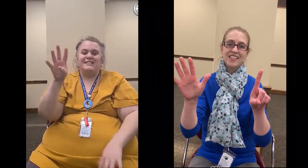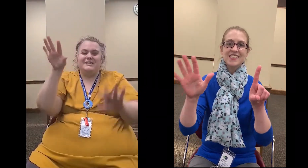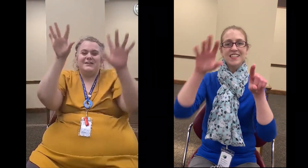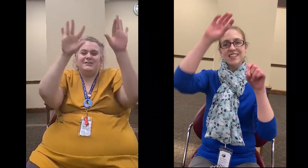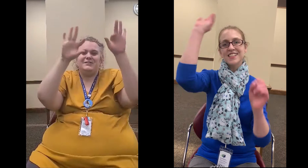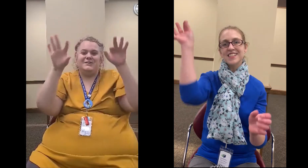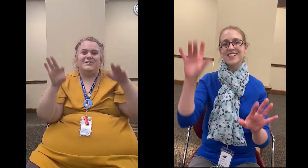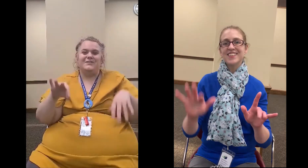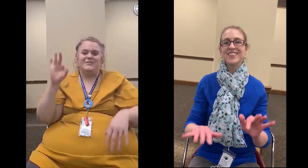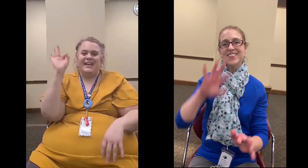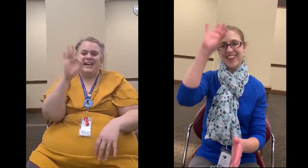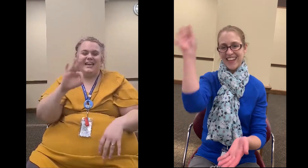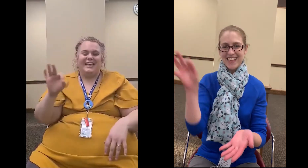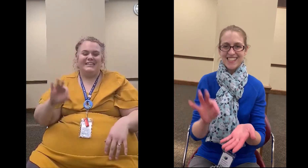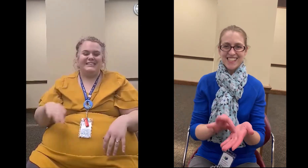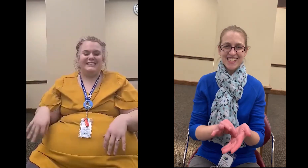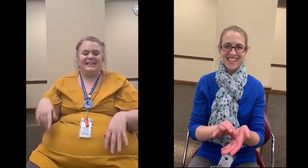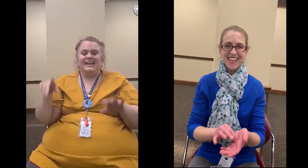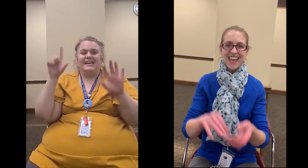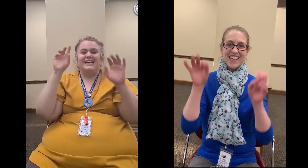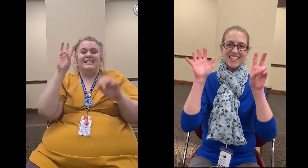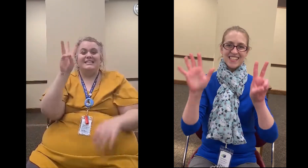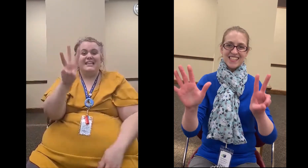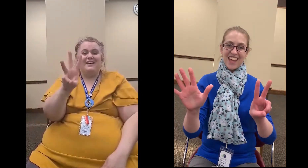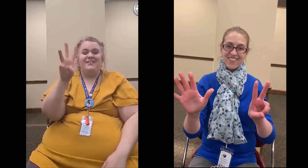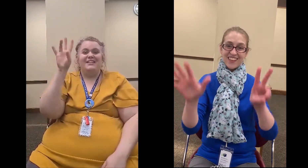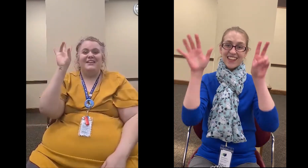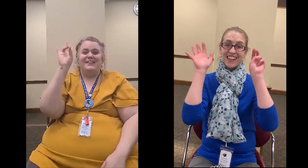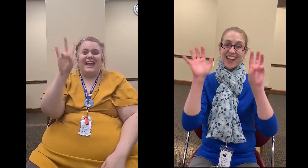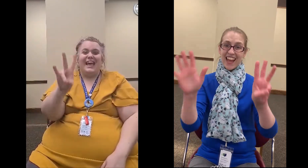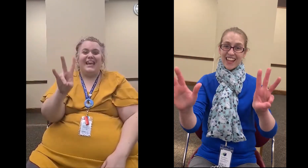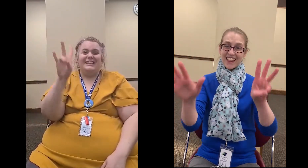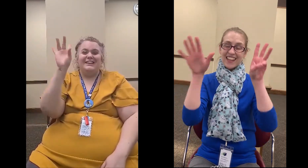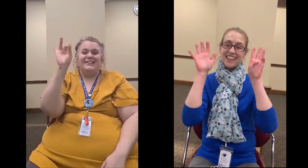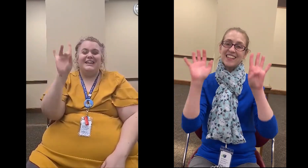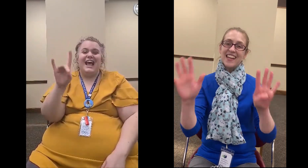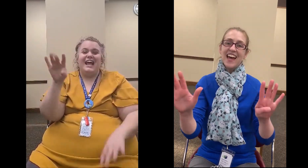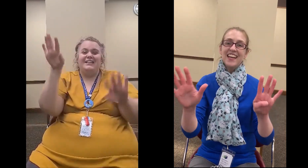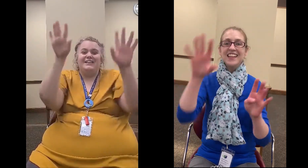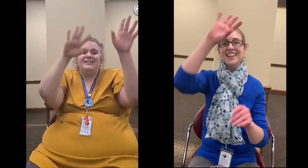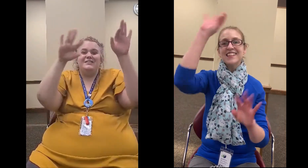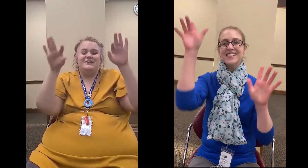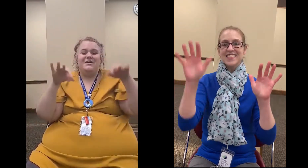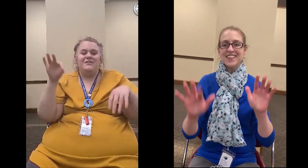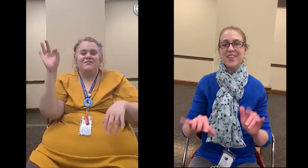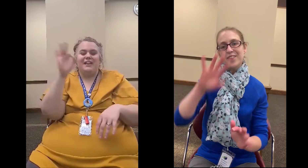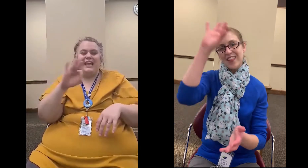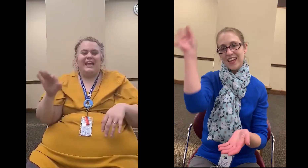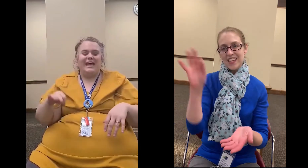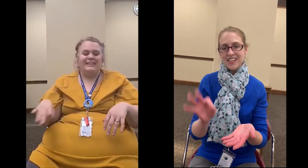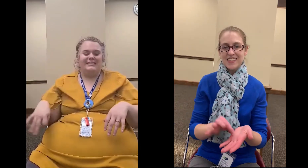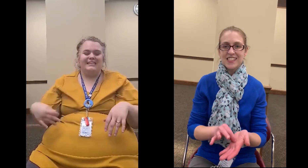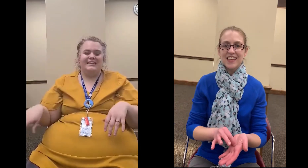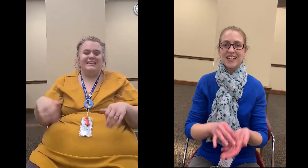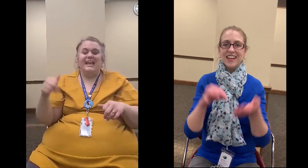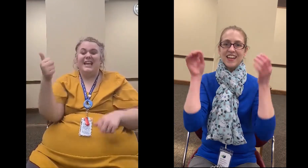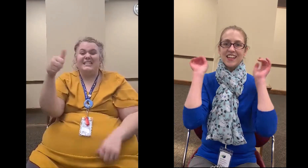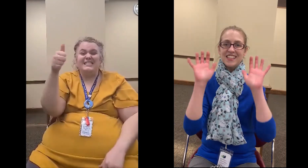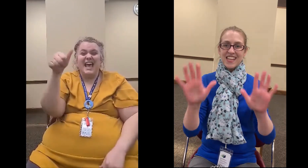little snowflakes seven little eight little nine little snowflakes ten